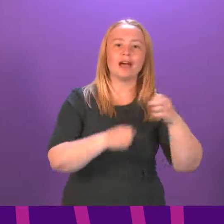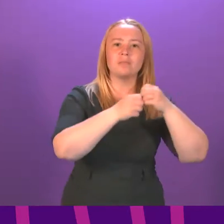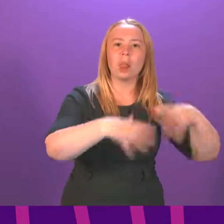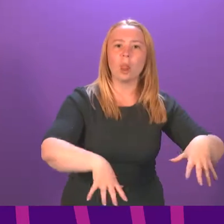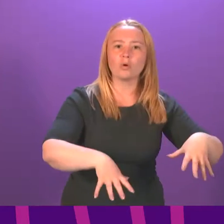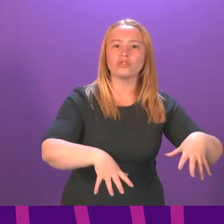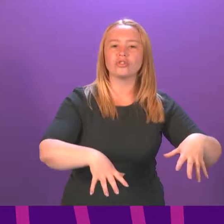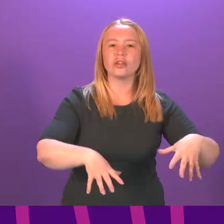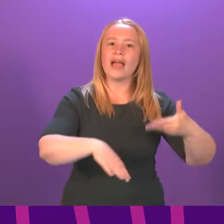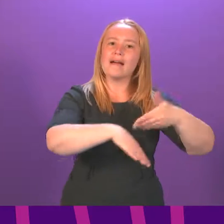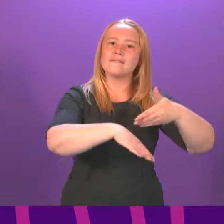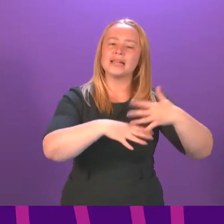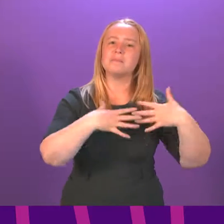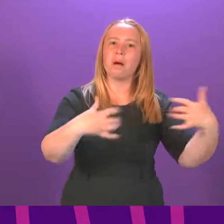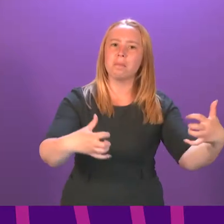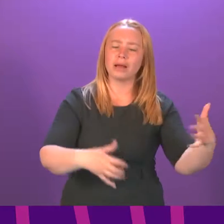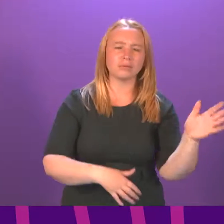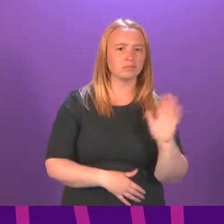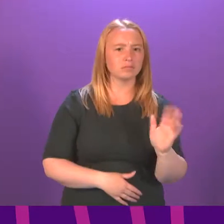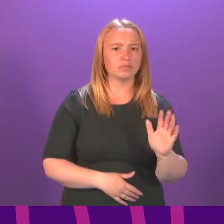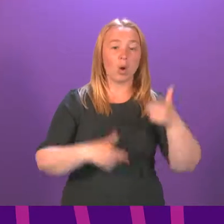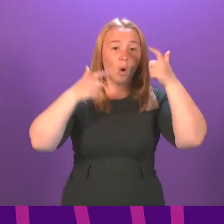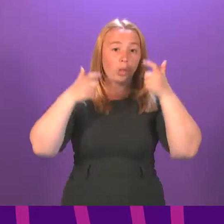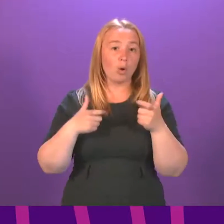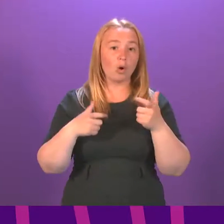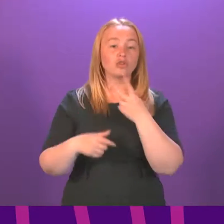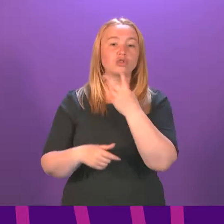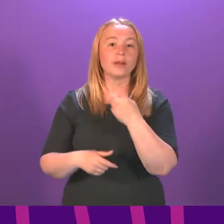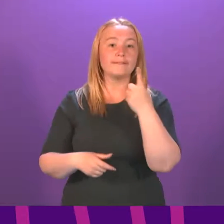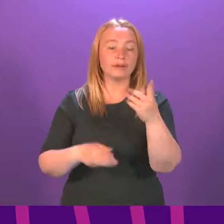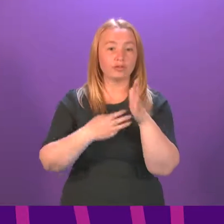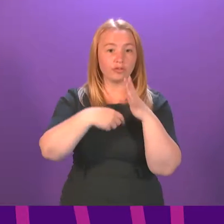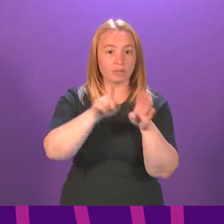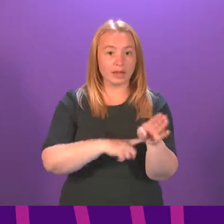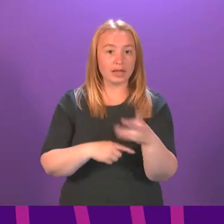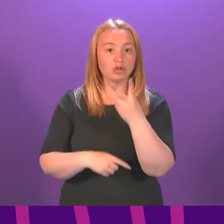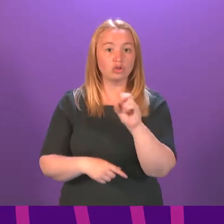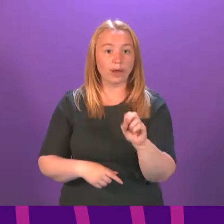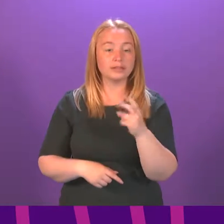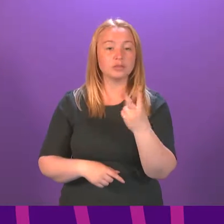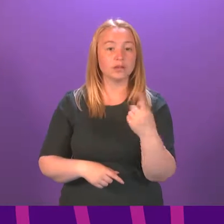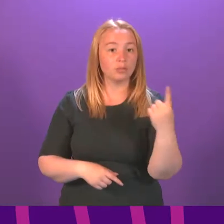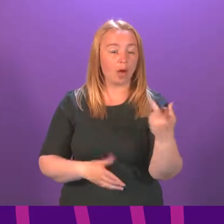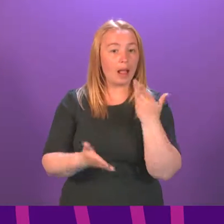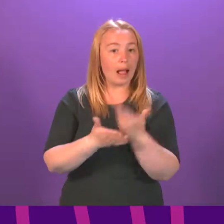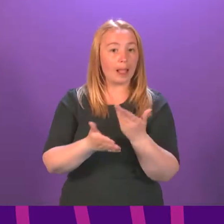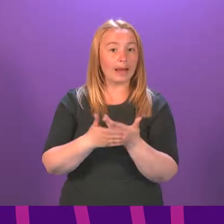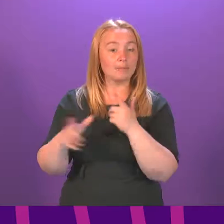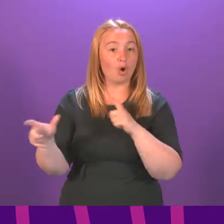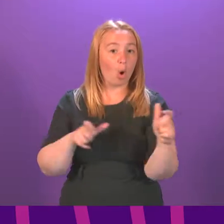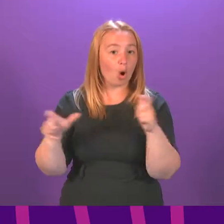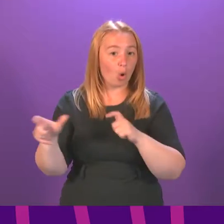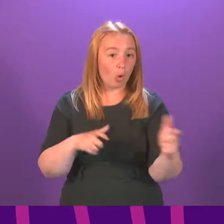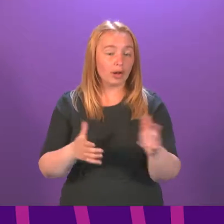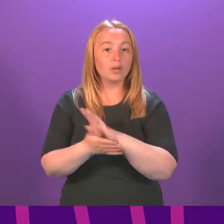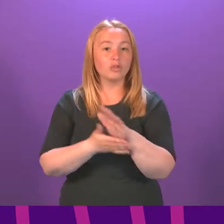public purse. A judgment was made in Scottish courts on the 21st of May 2021. This claim is ongoing, so I am restricted on what I